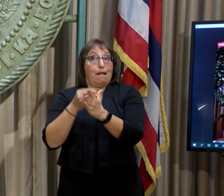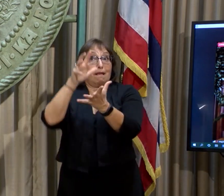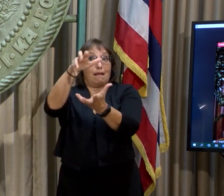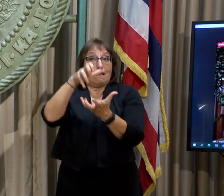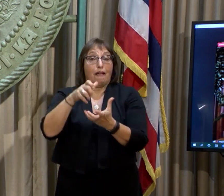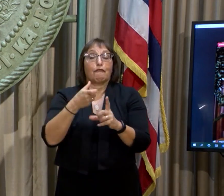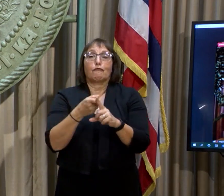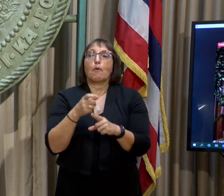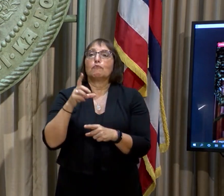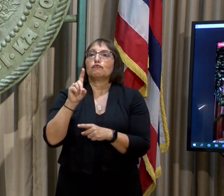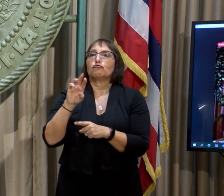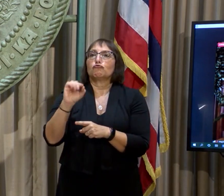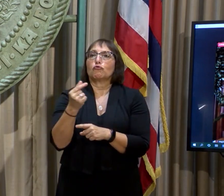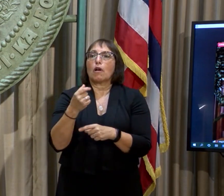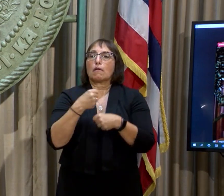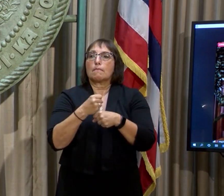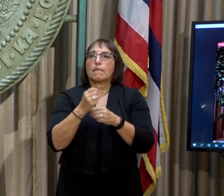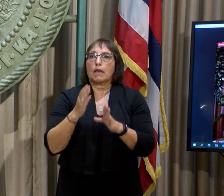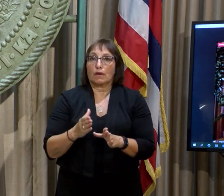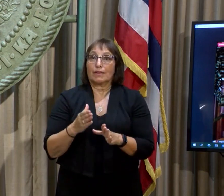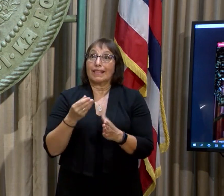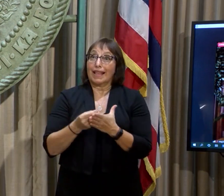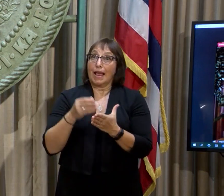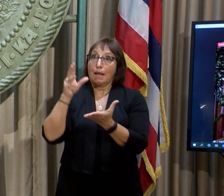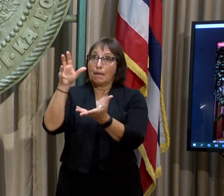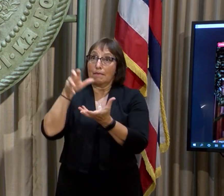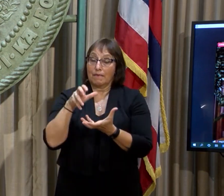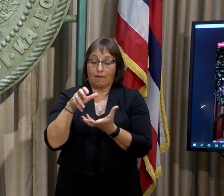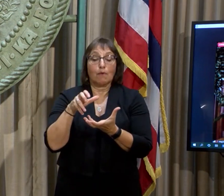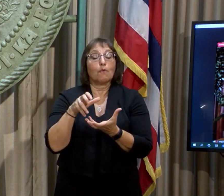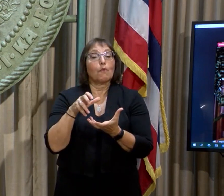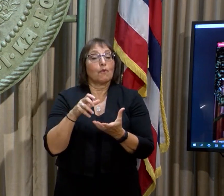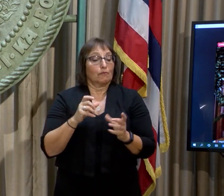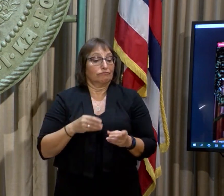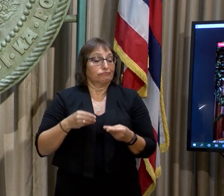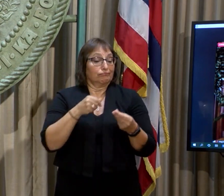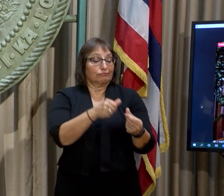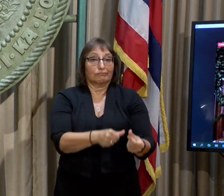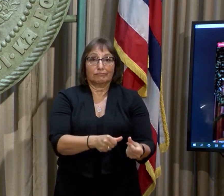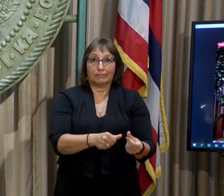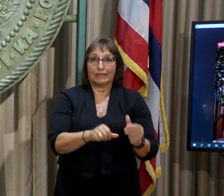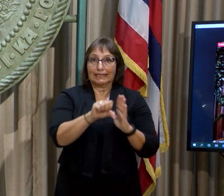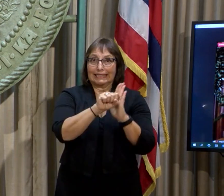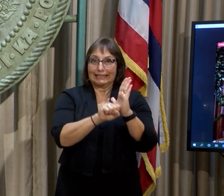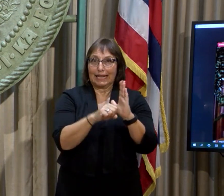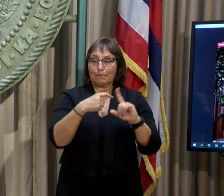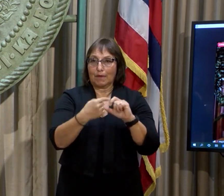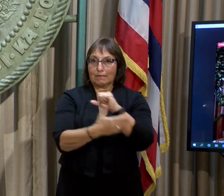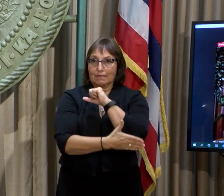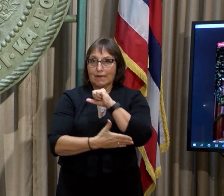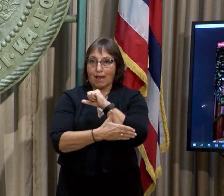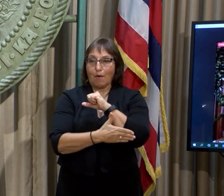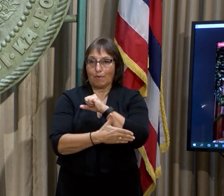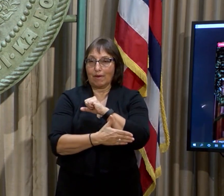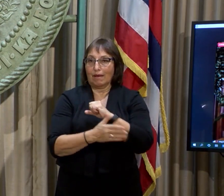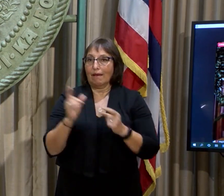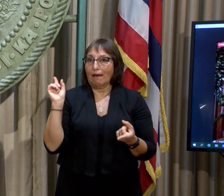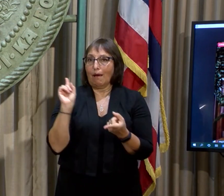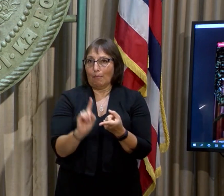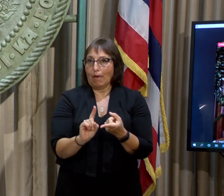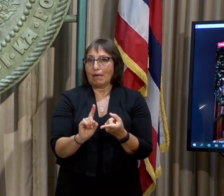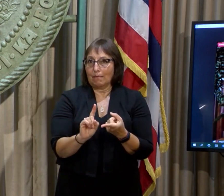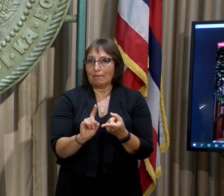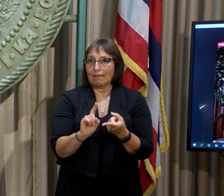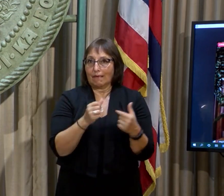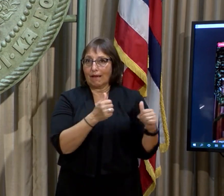more to the state and county's abatement efforts. In addition, cases against